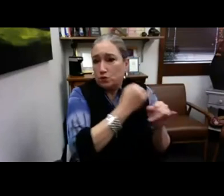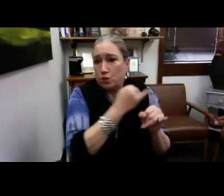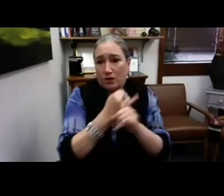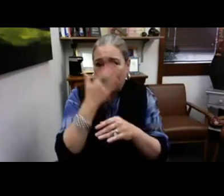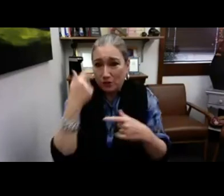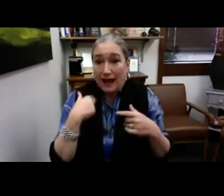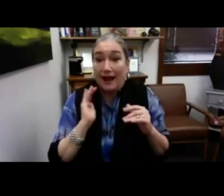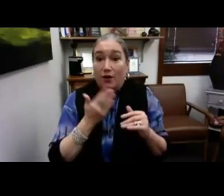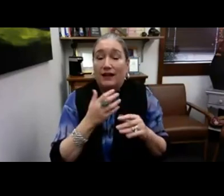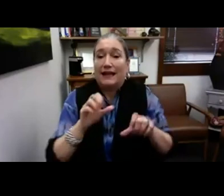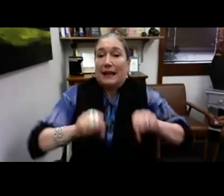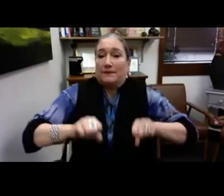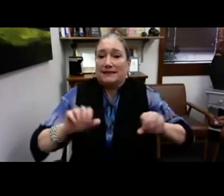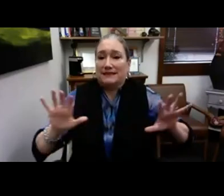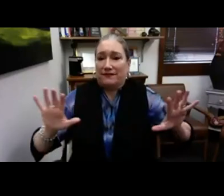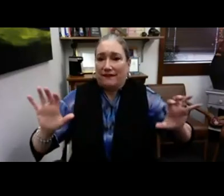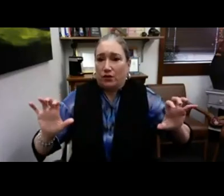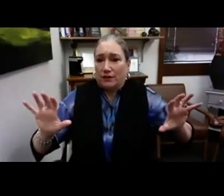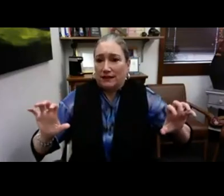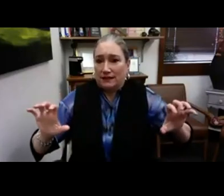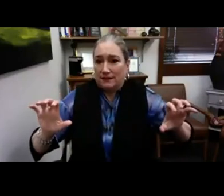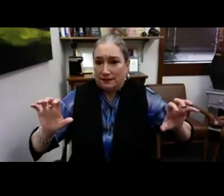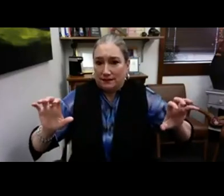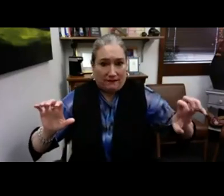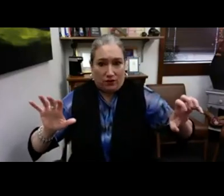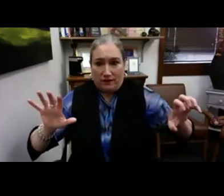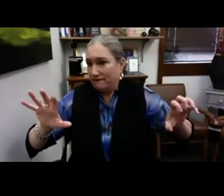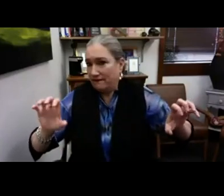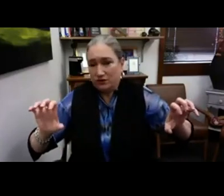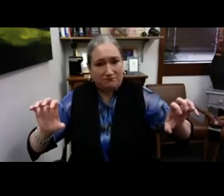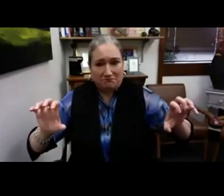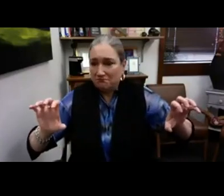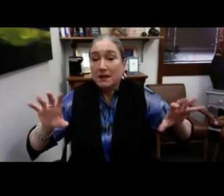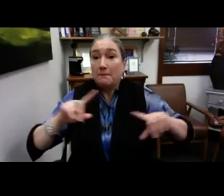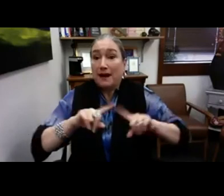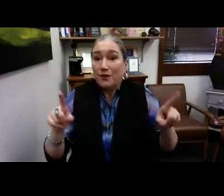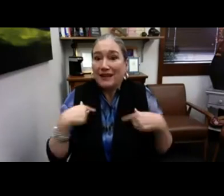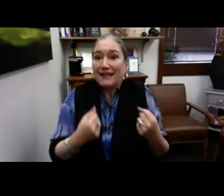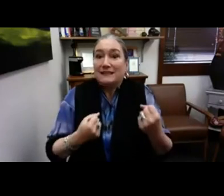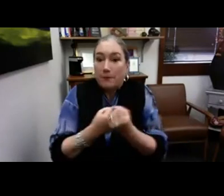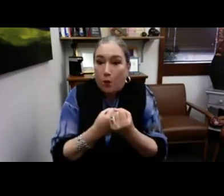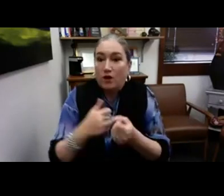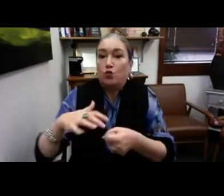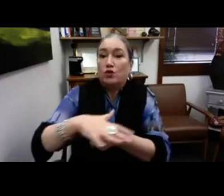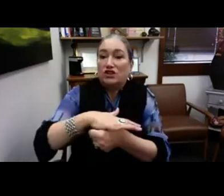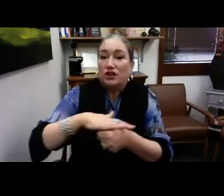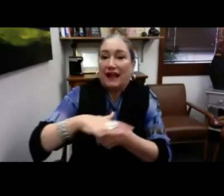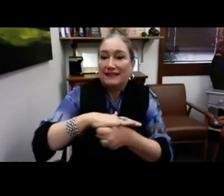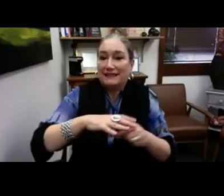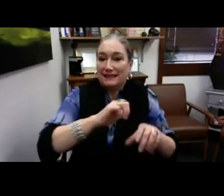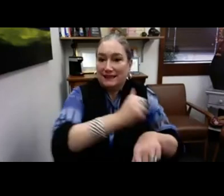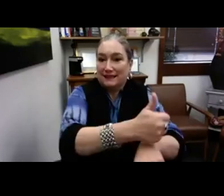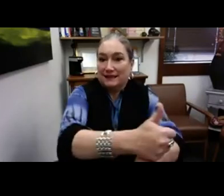support all kids in both of the two residential deaf schools. know, their capacity is really about 500 per deaf school.